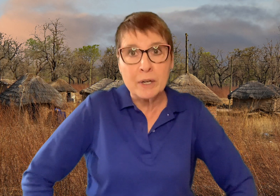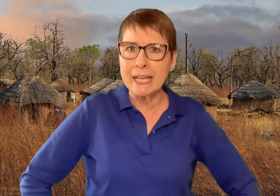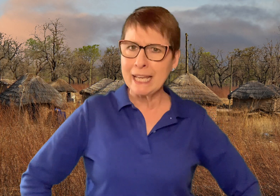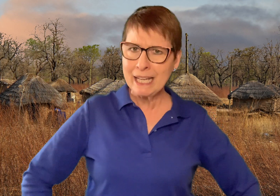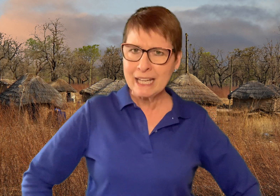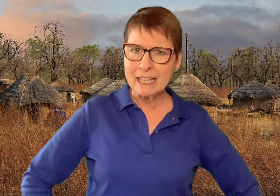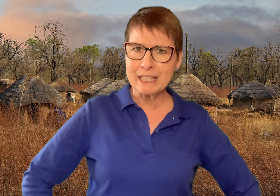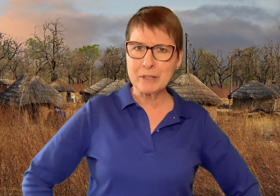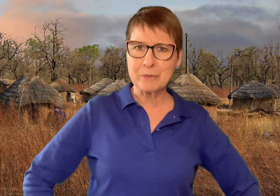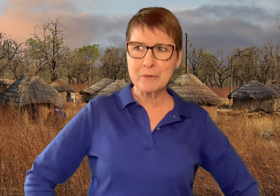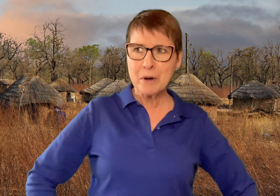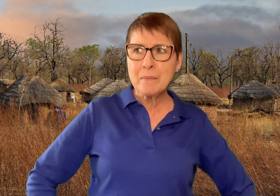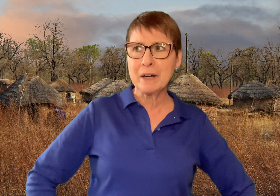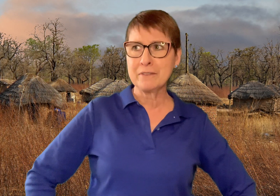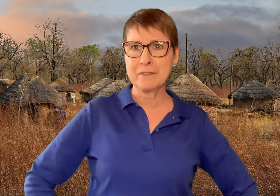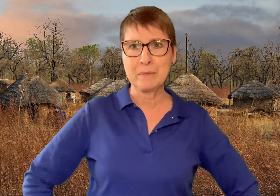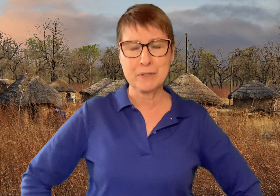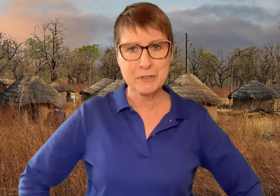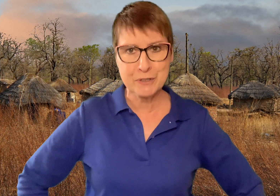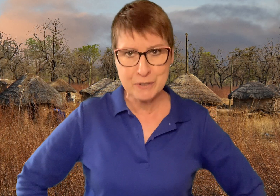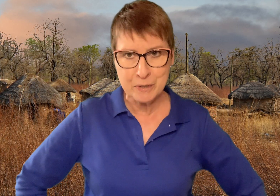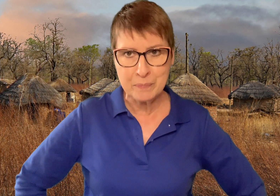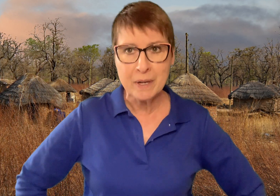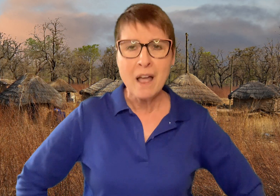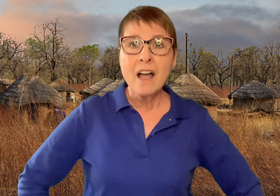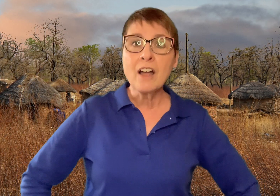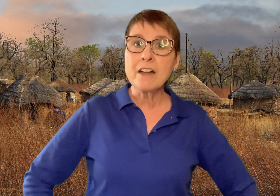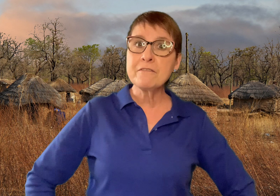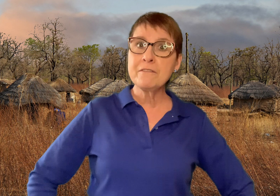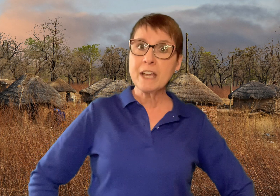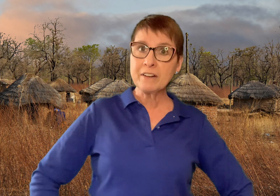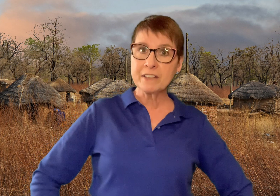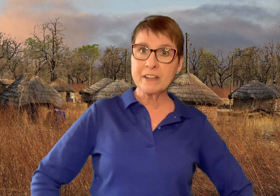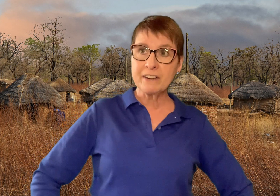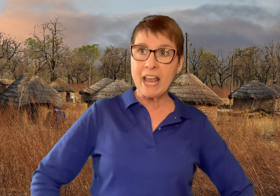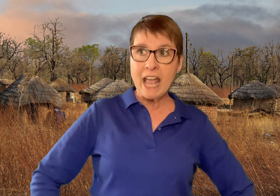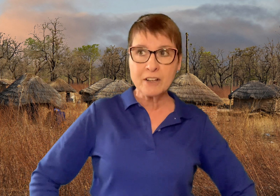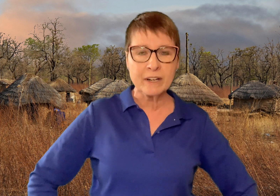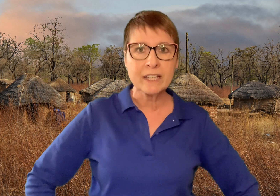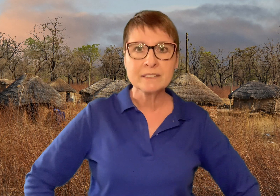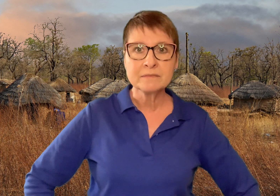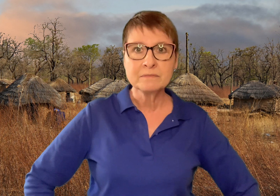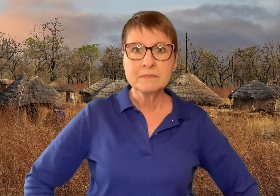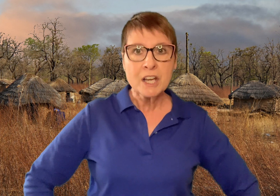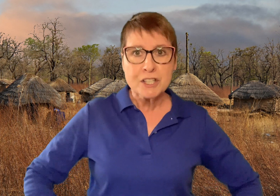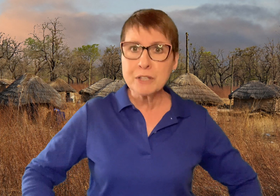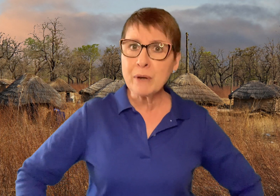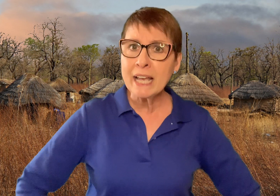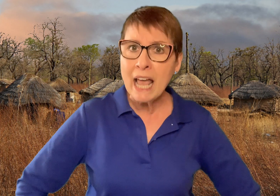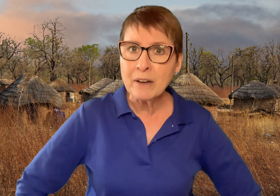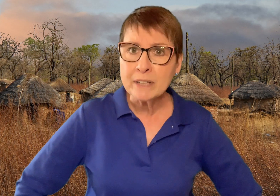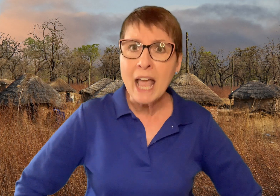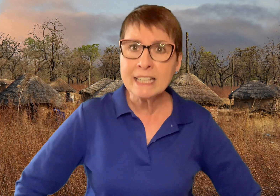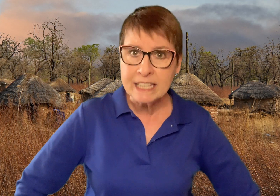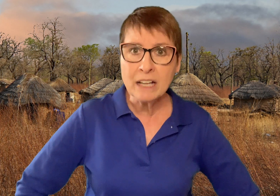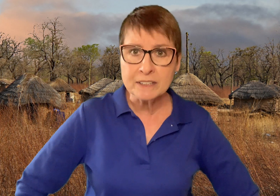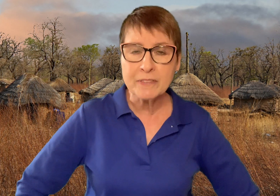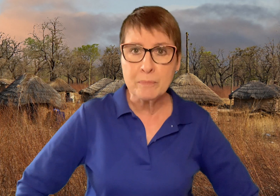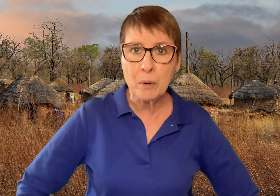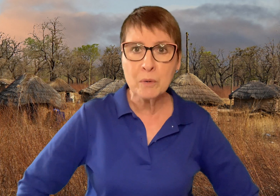eating the aroma from her soup, got very, very angry. She ran out and yelled at the poor